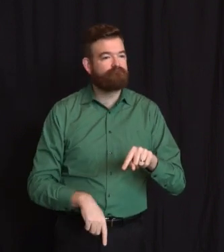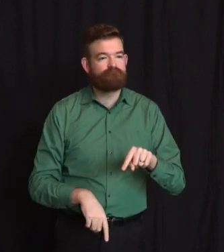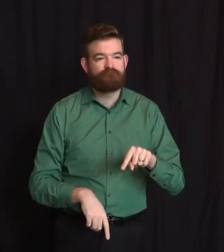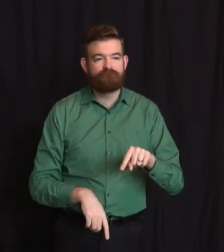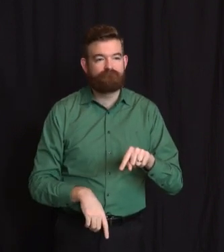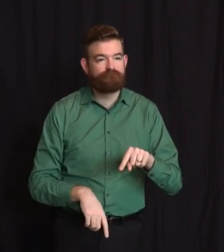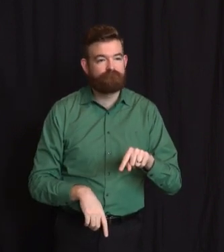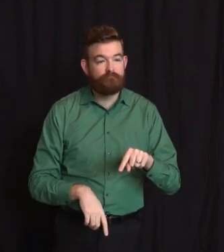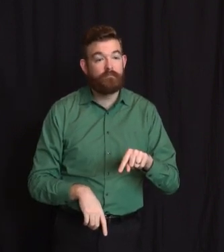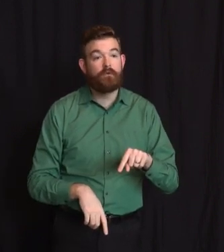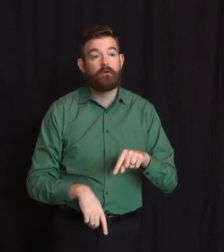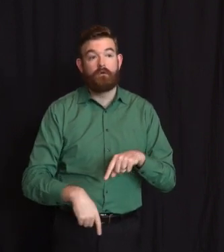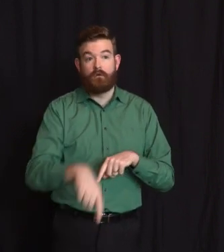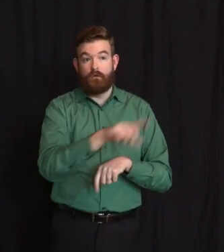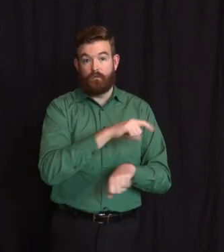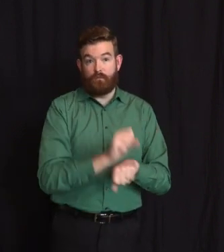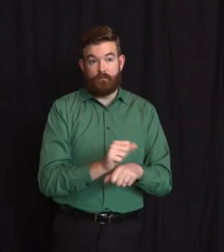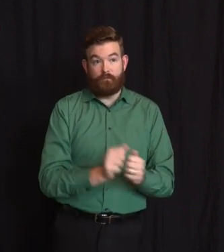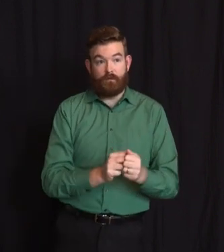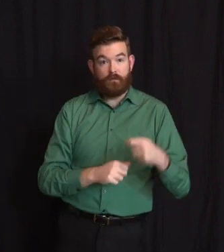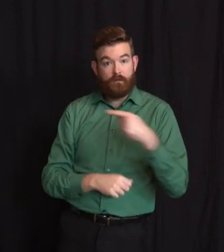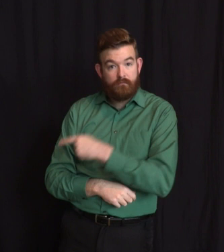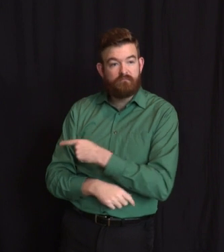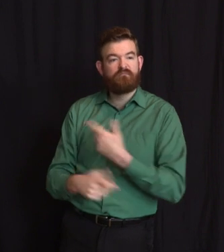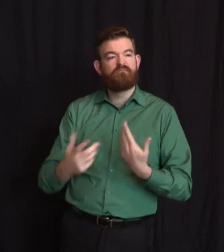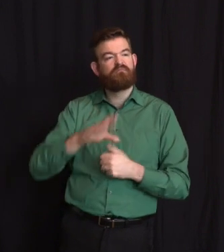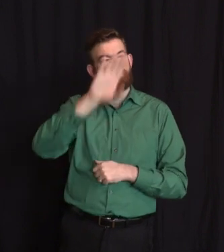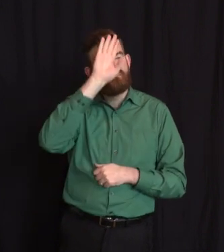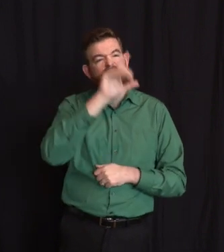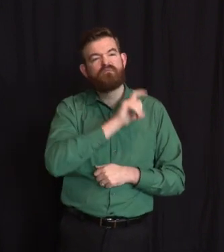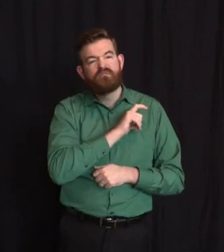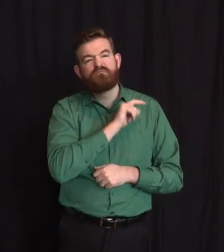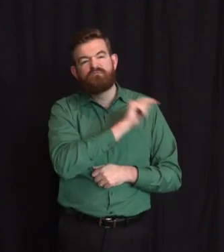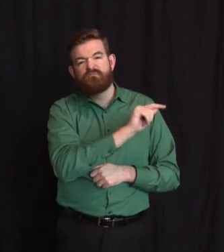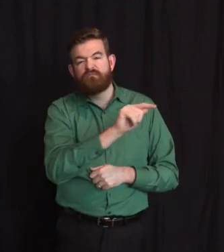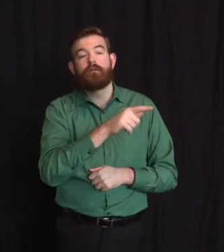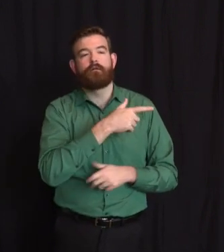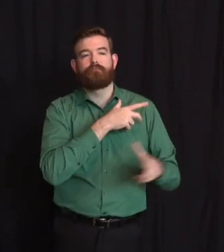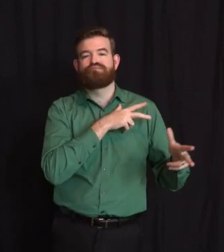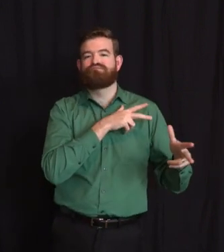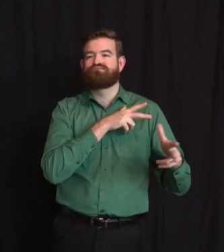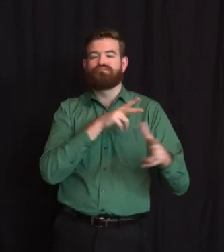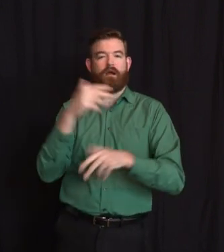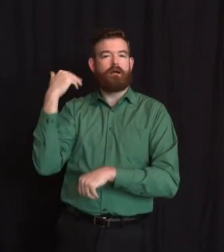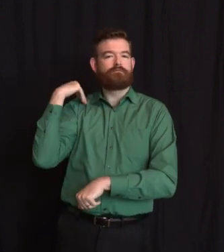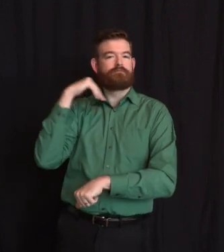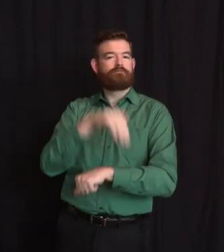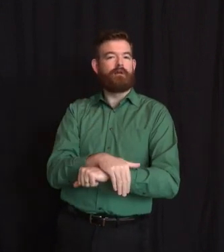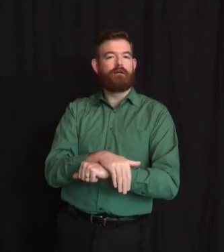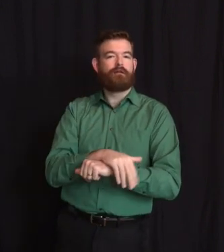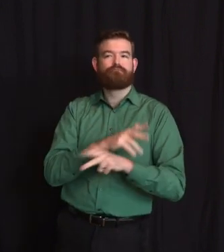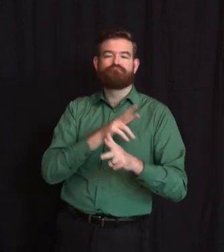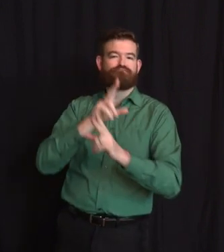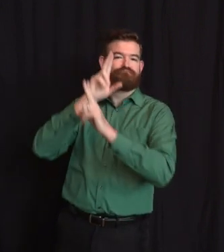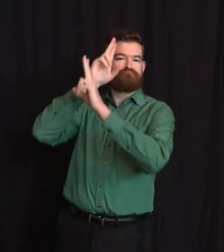Department. To his wife, Danielle, with whom I spoke this morning, and needless to say, she is incredibly